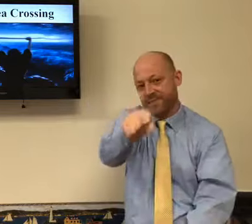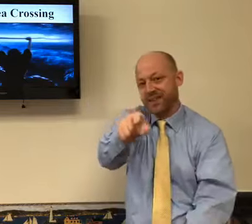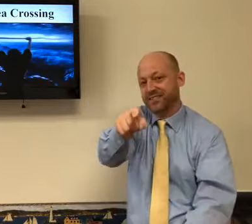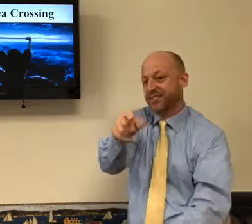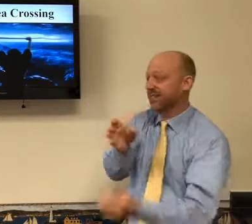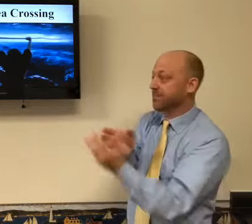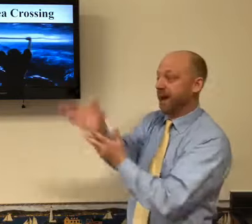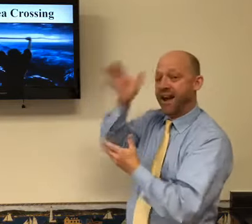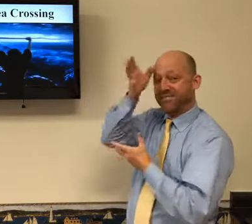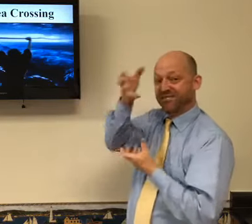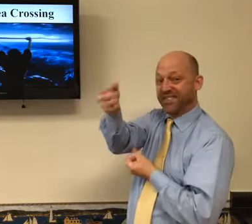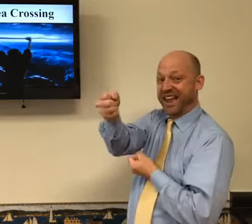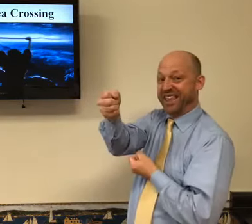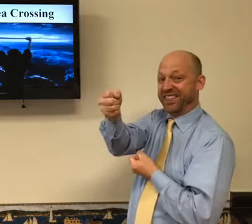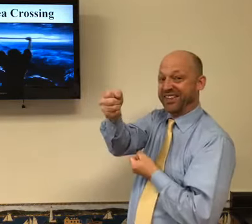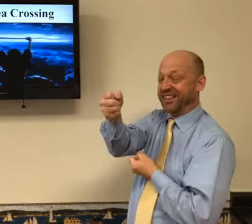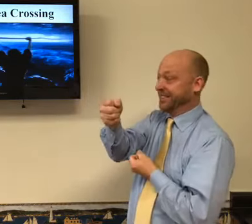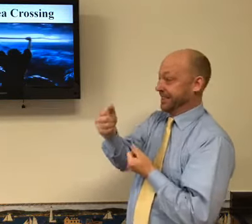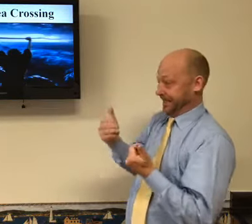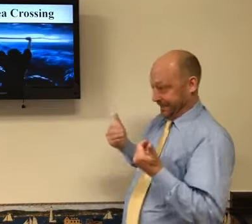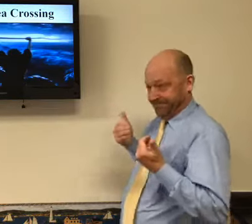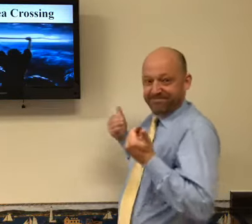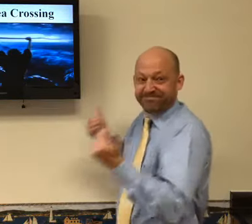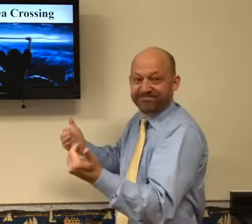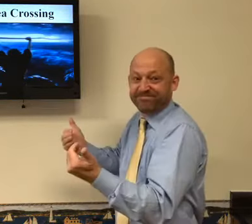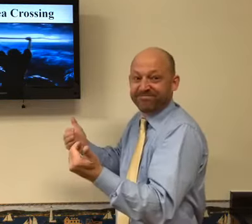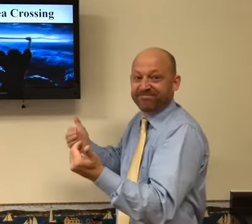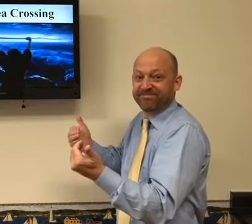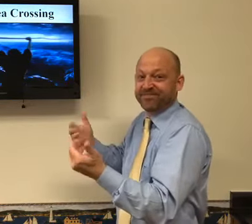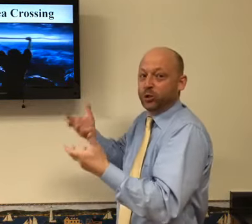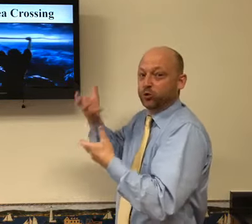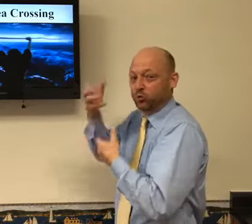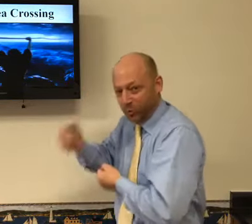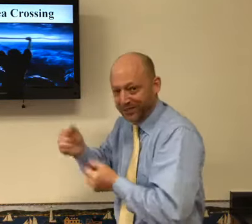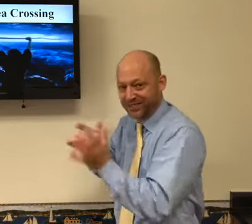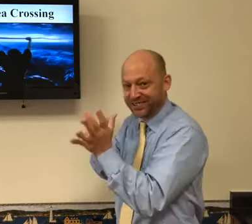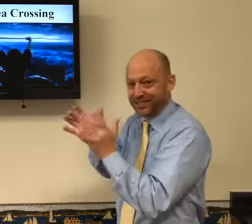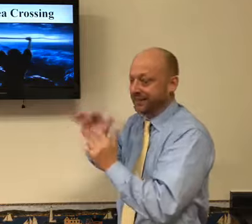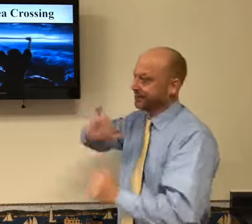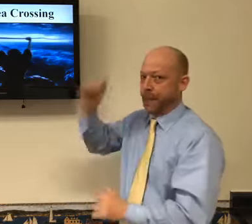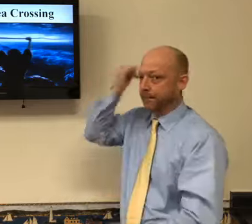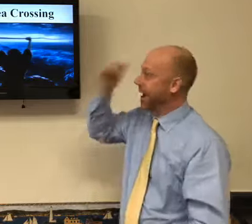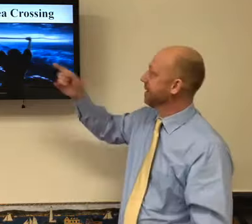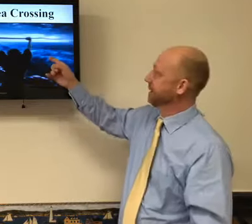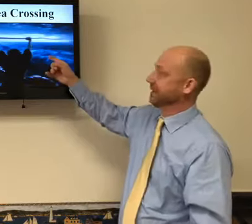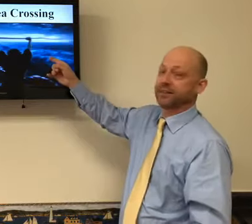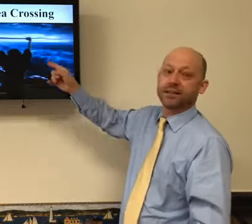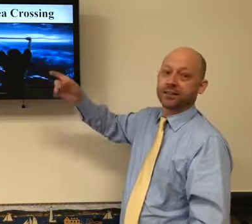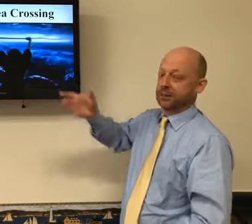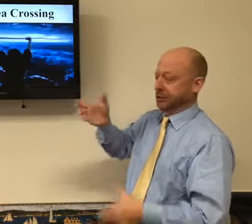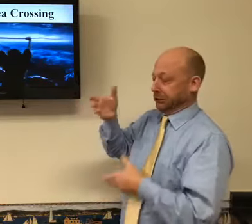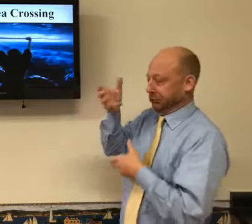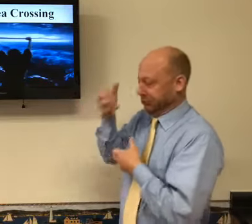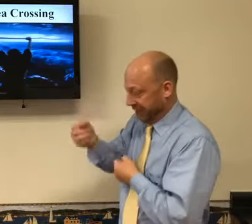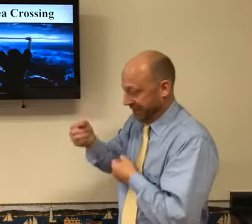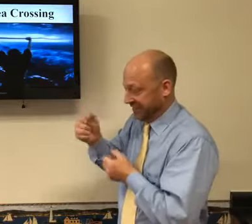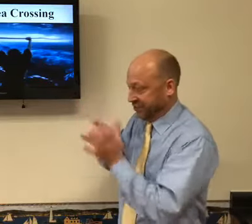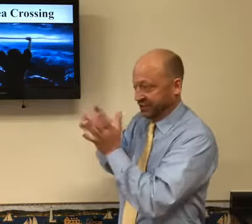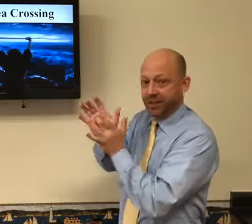to the promised land. But you can only cross by faith, by trusting Jesus. Same idea here. The people